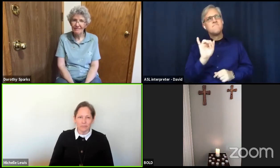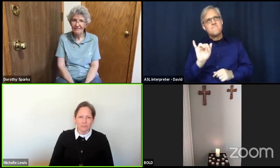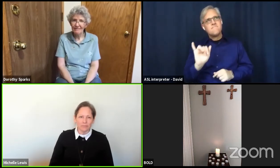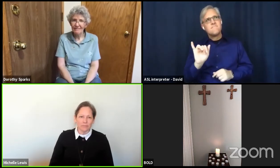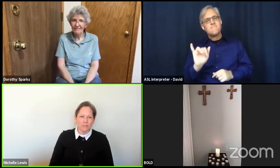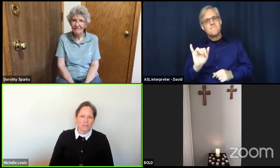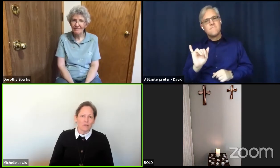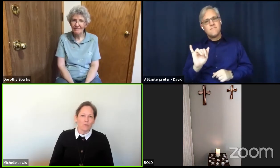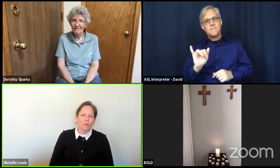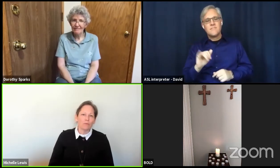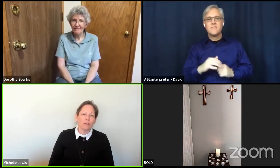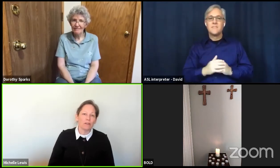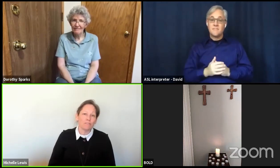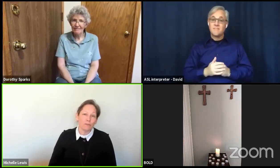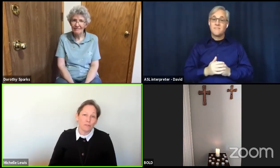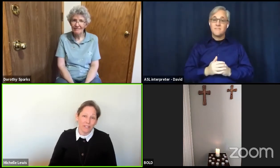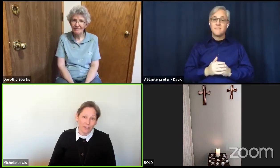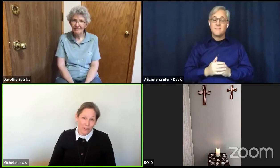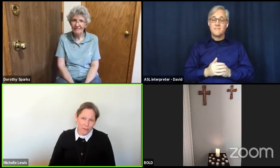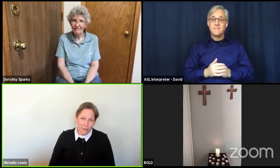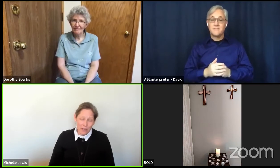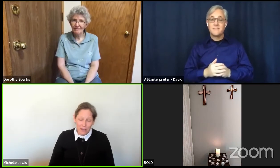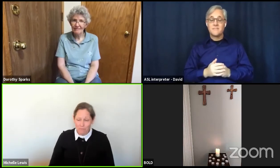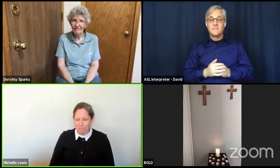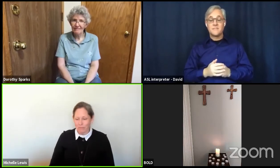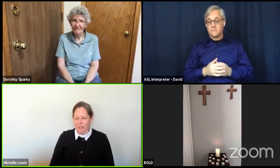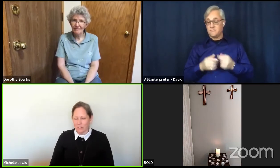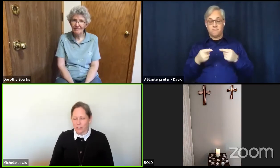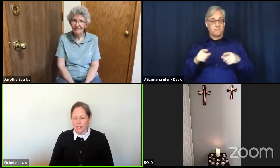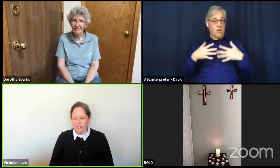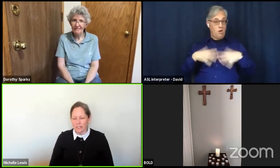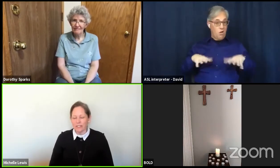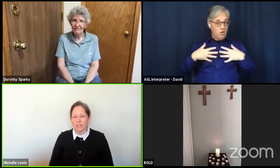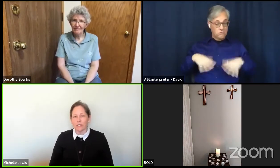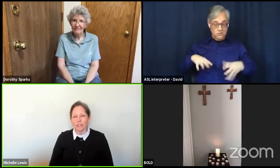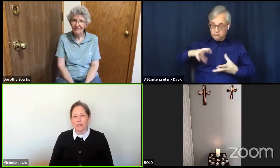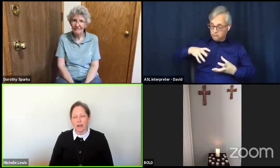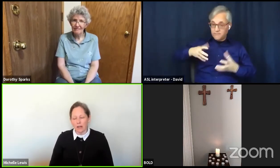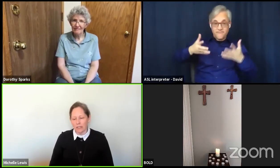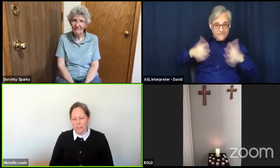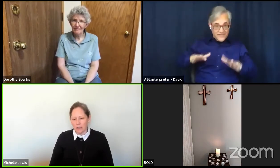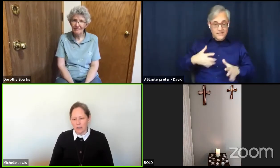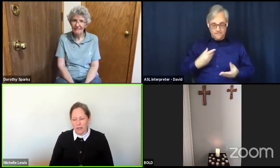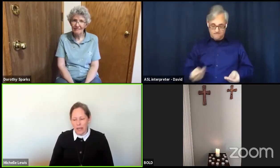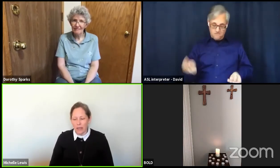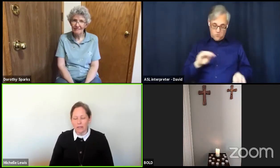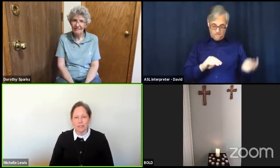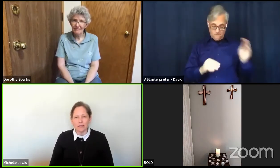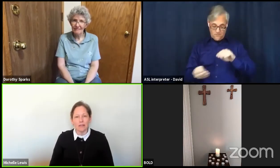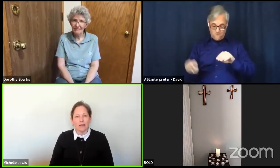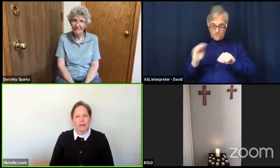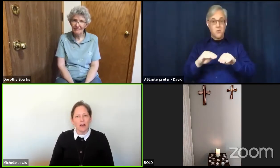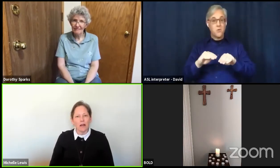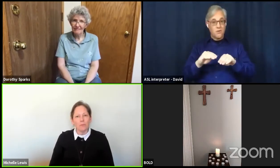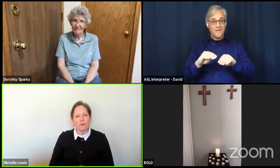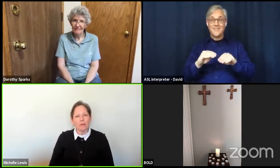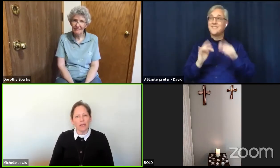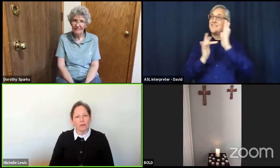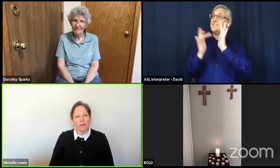When we are folding laundry, Jesus teaches our hearts and our hands about caring for